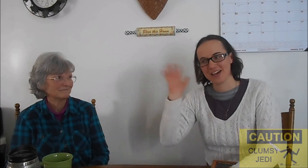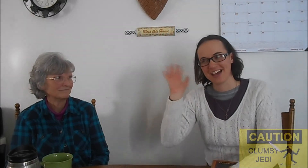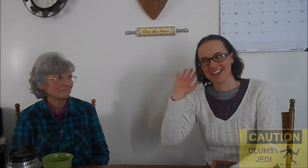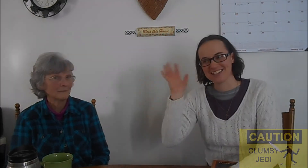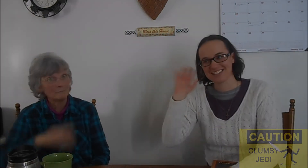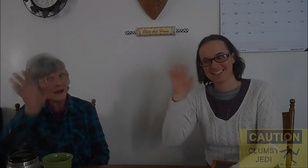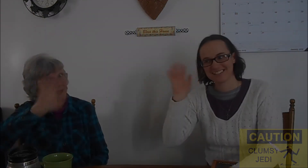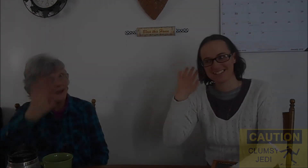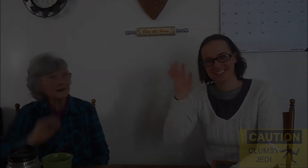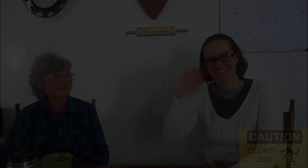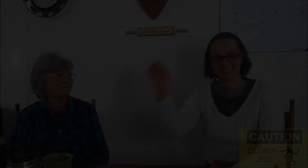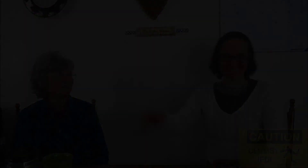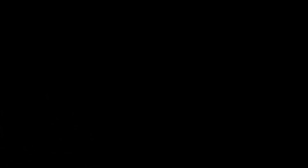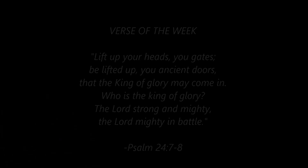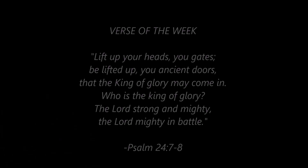Bye, guys. Bye! Bye.